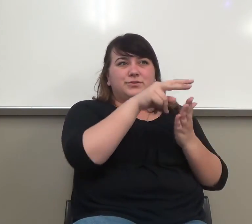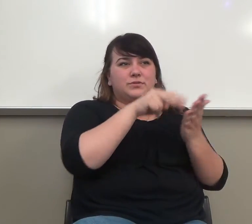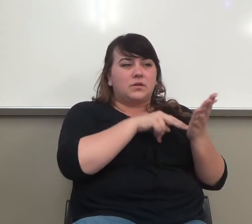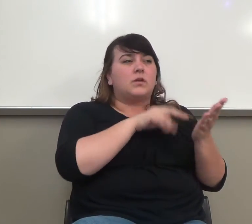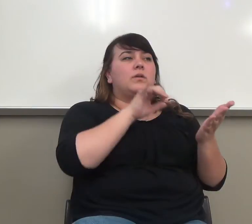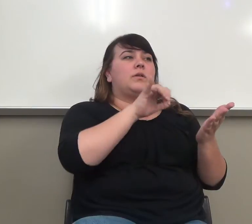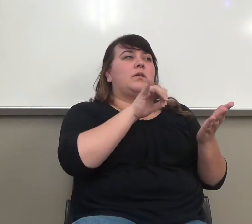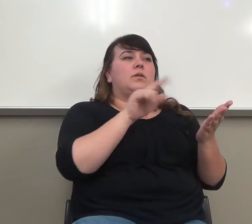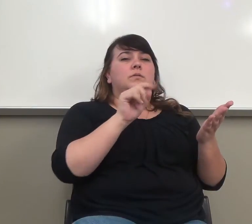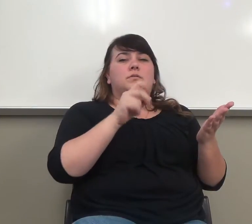the